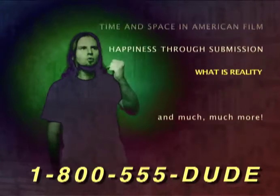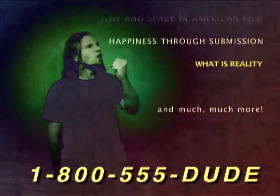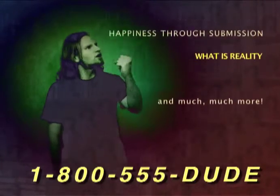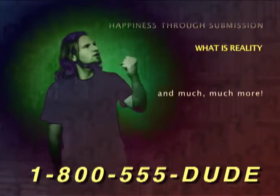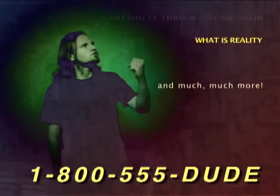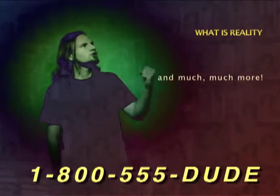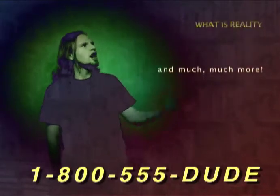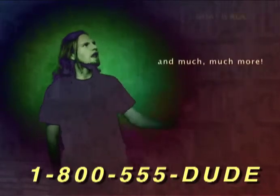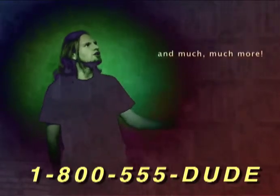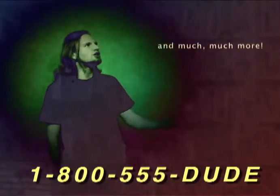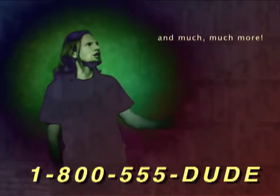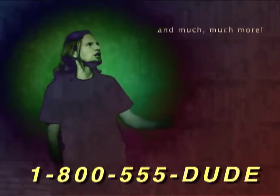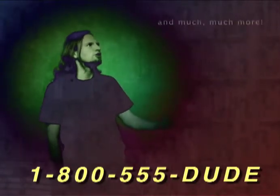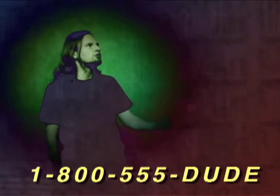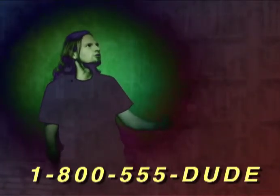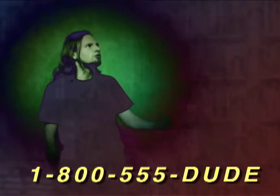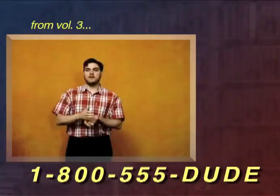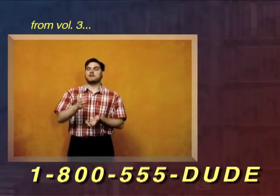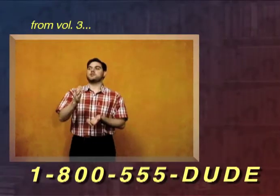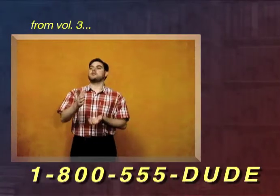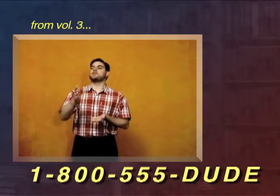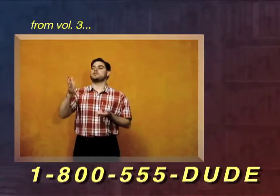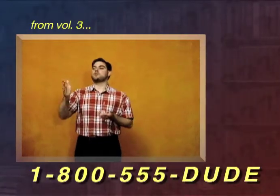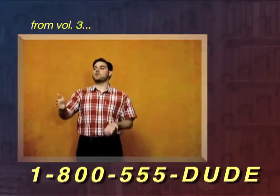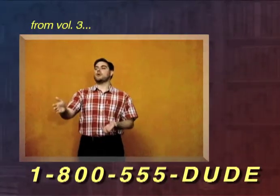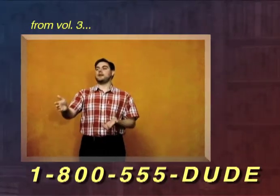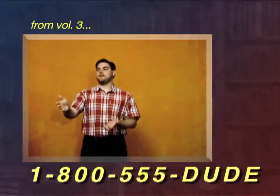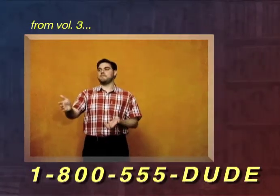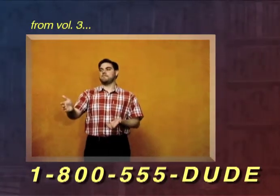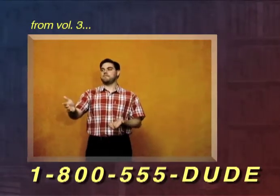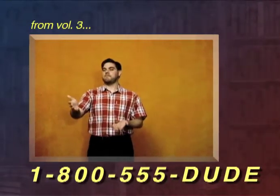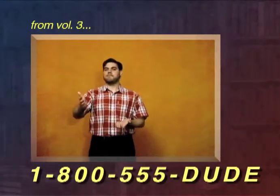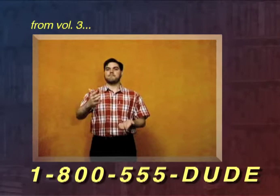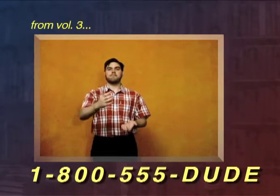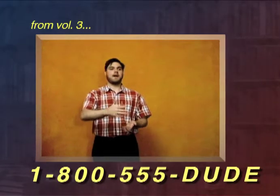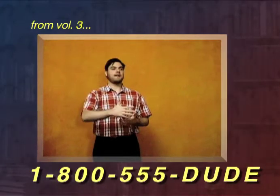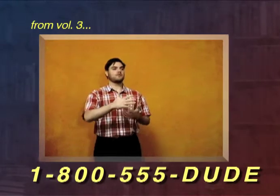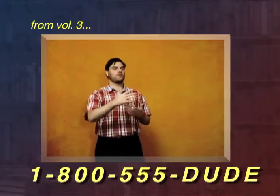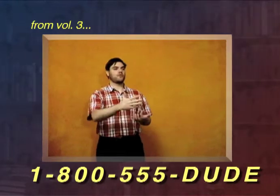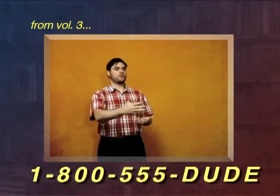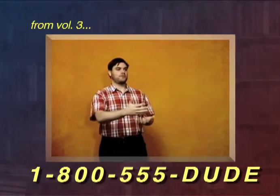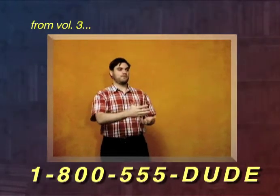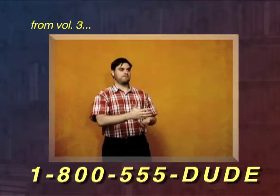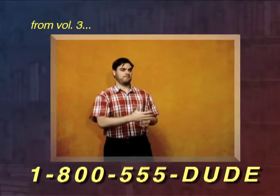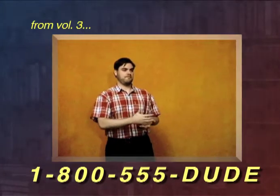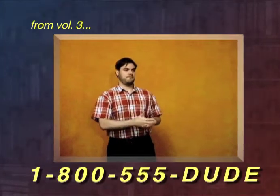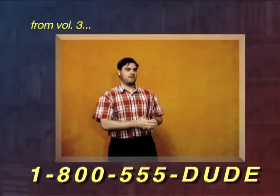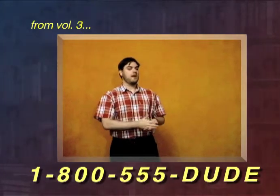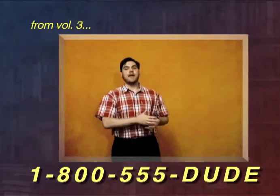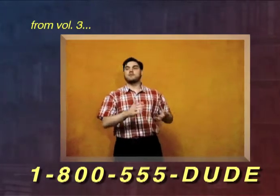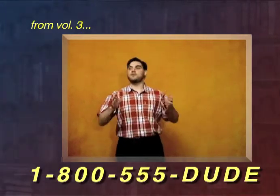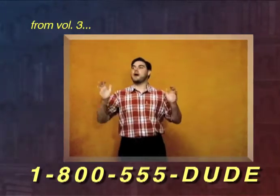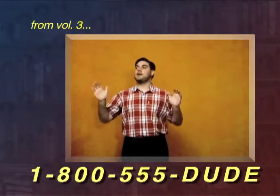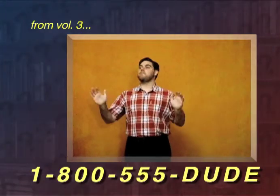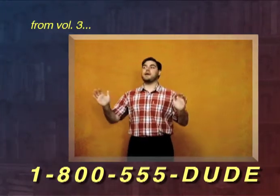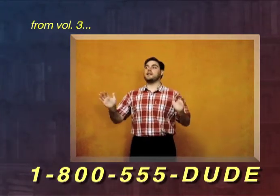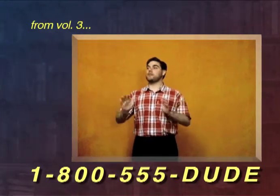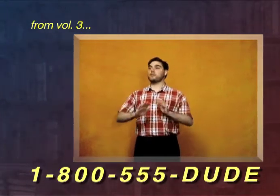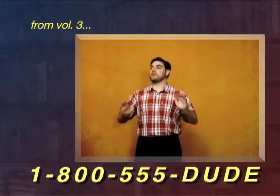What is reality? Judge the tree by its fruit and do not meddle with